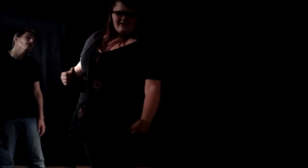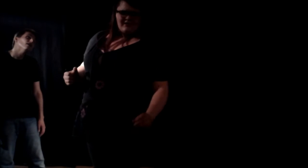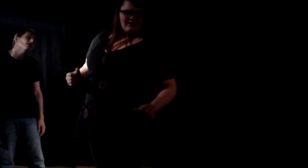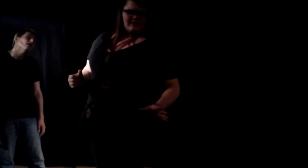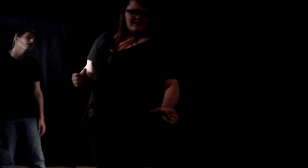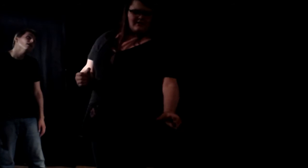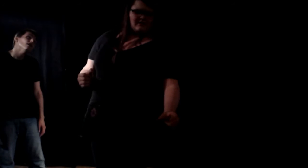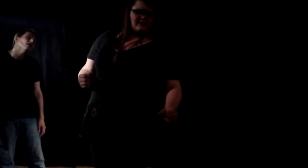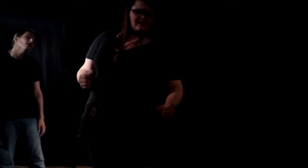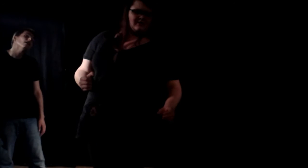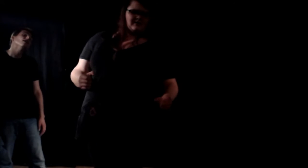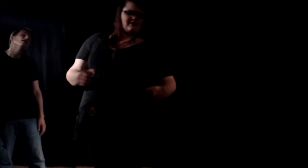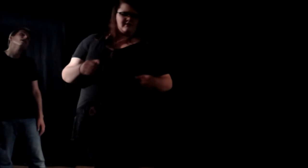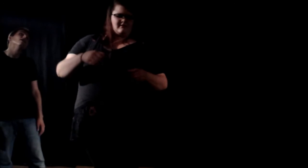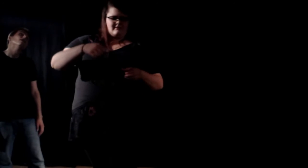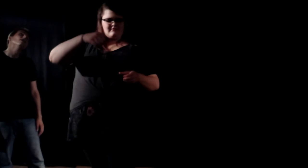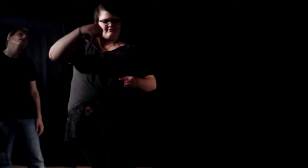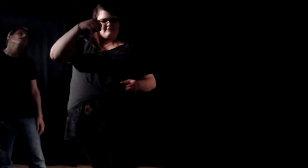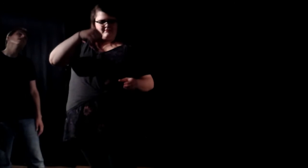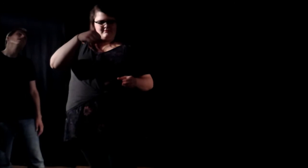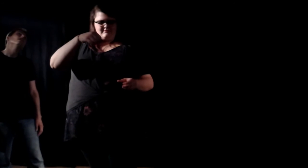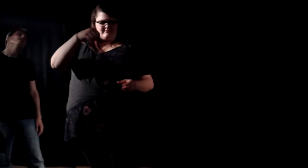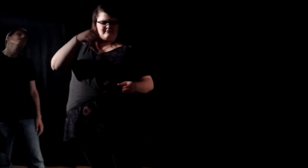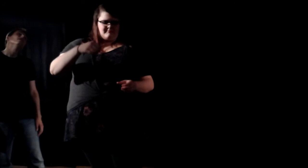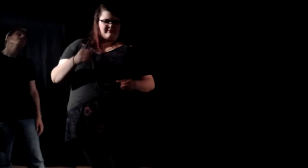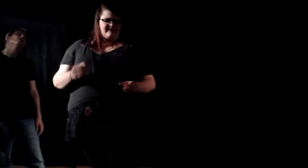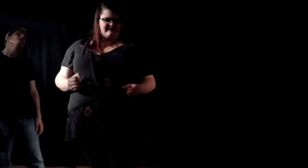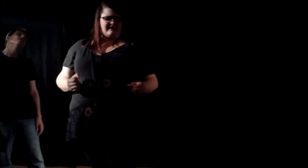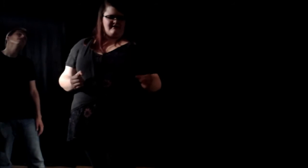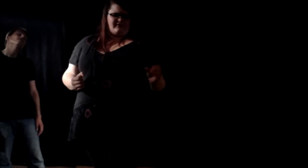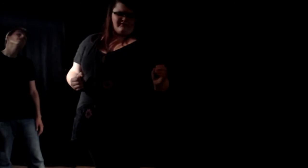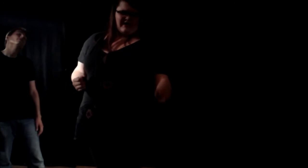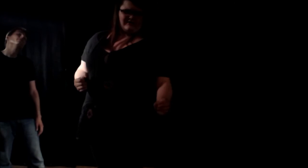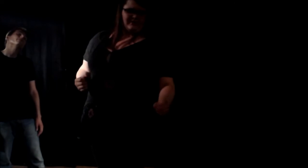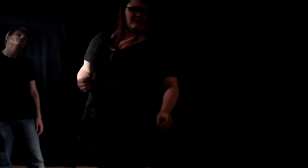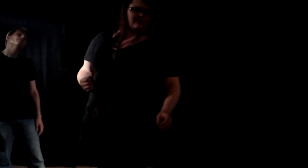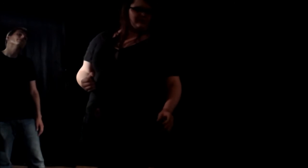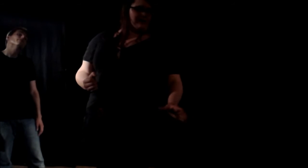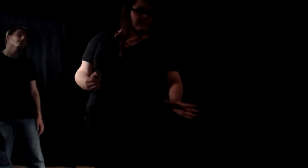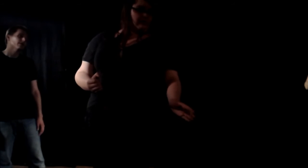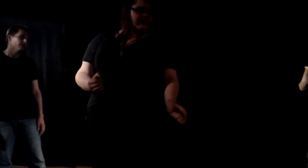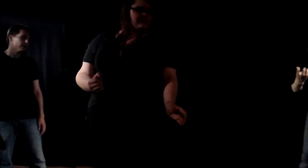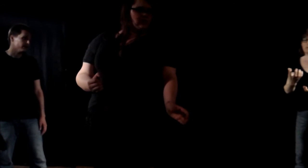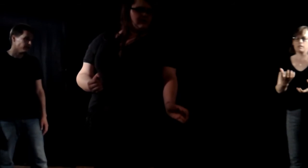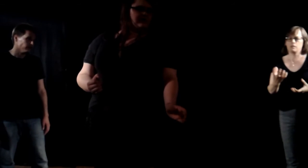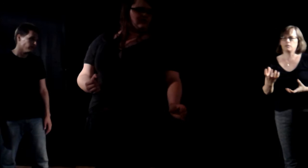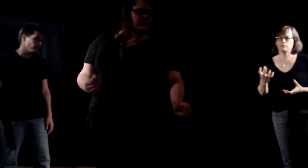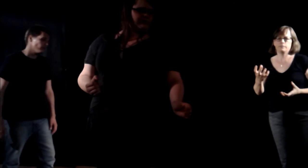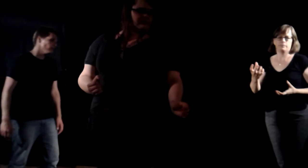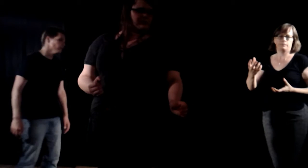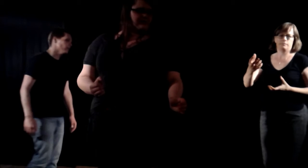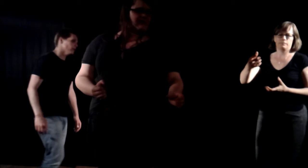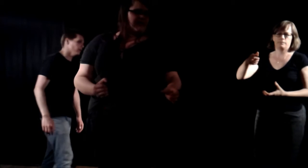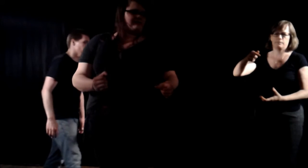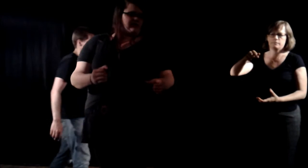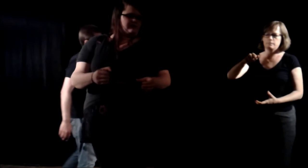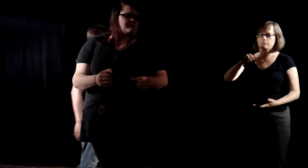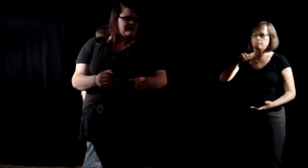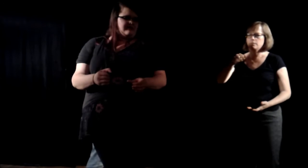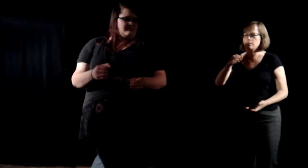Well, isn't that why God gave them to us? Basic need to survive until one could write books and then one could enjoy those books and then have thoughts and opinions